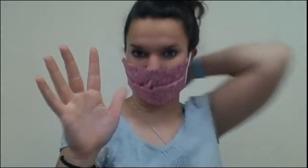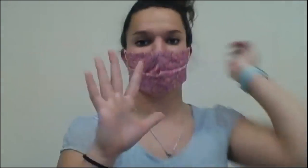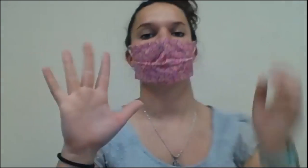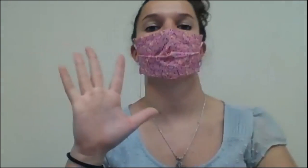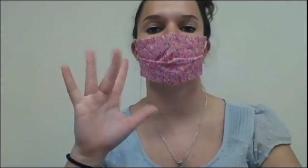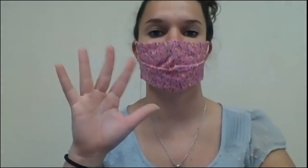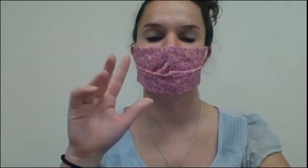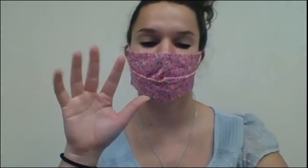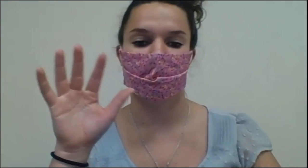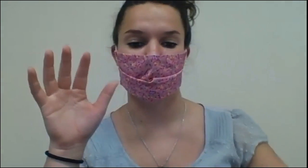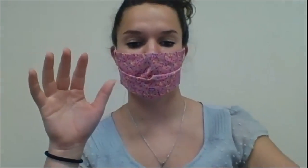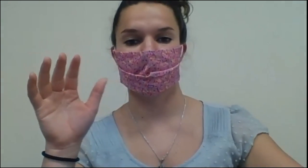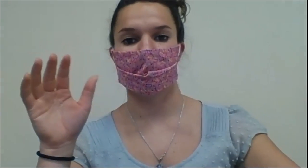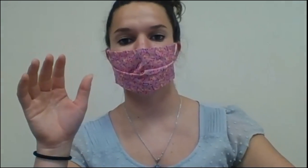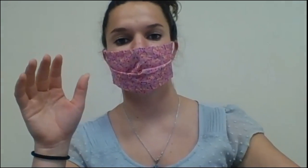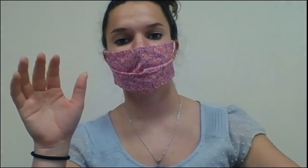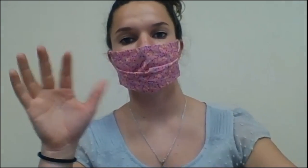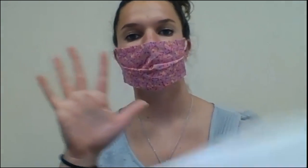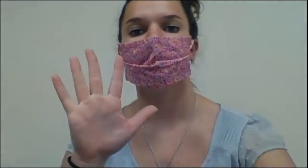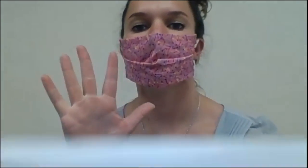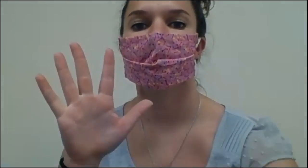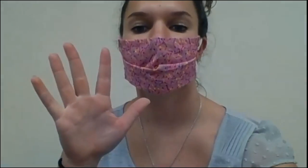happened in our story so that we got to five?